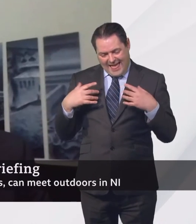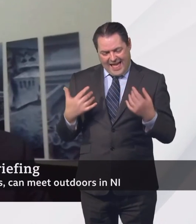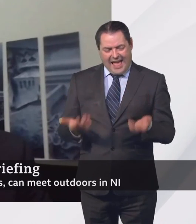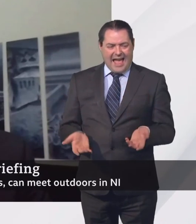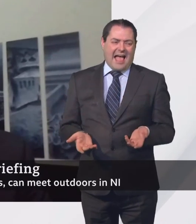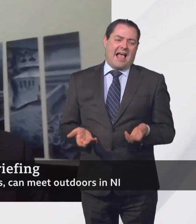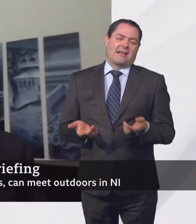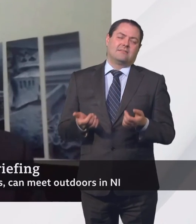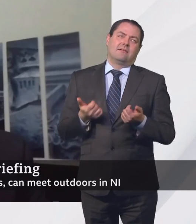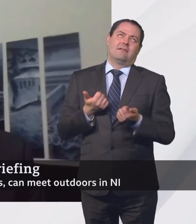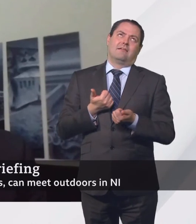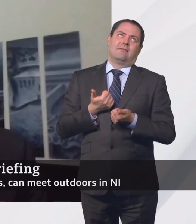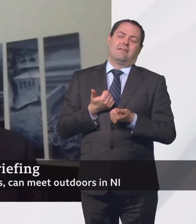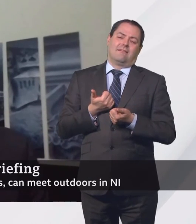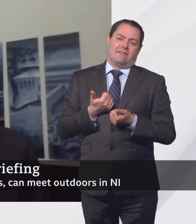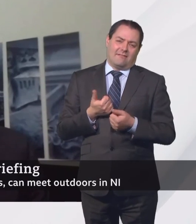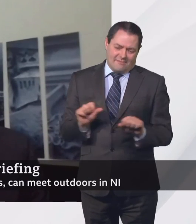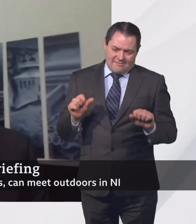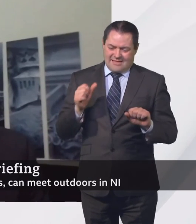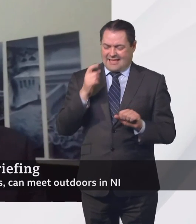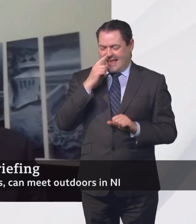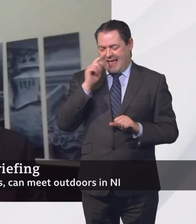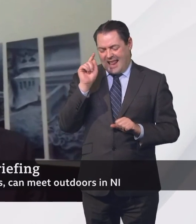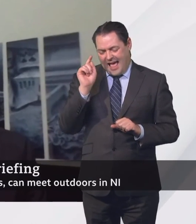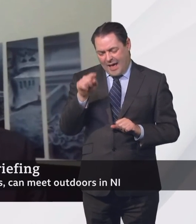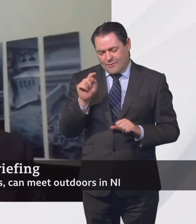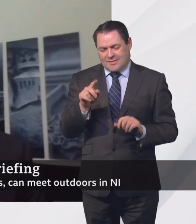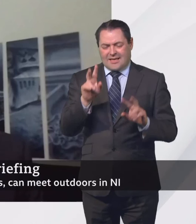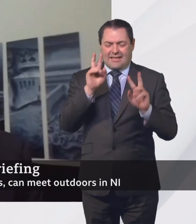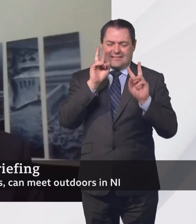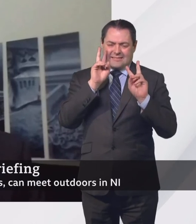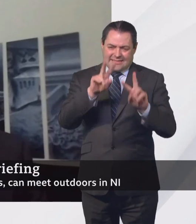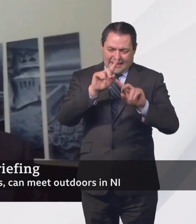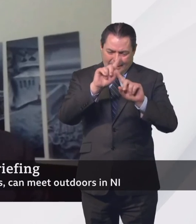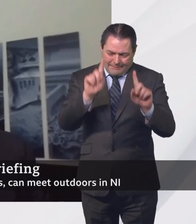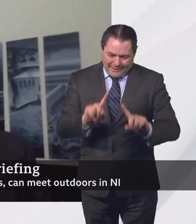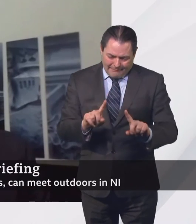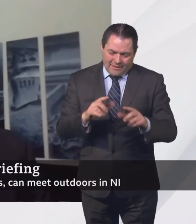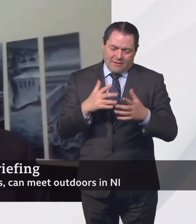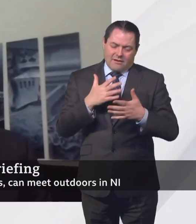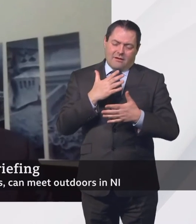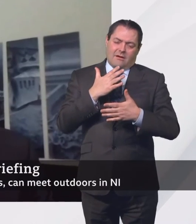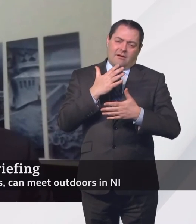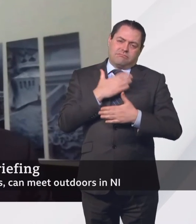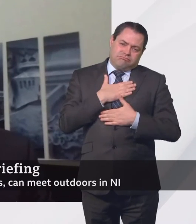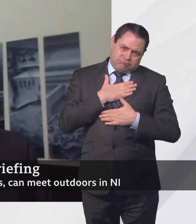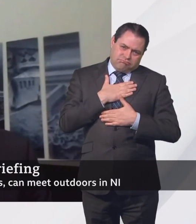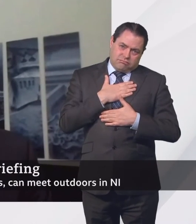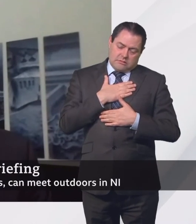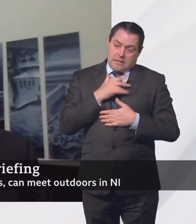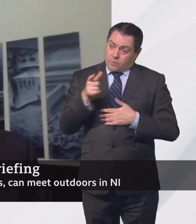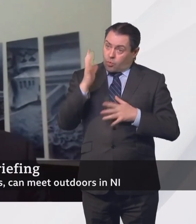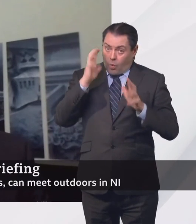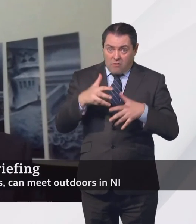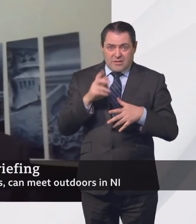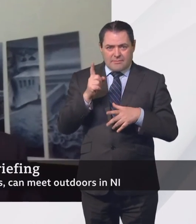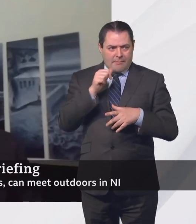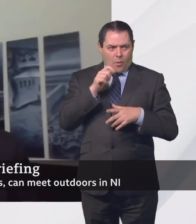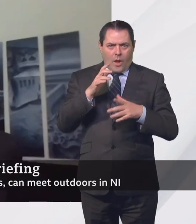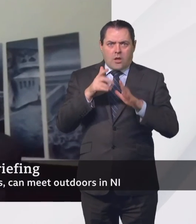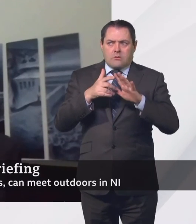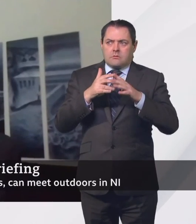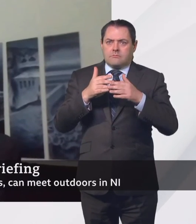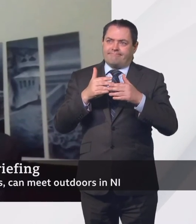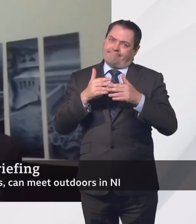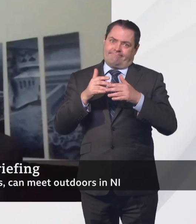Do you worry at all that people might take that too far and what sort of word of warning would you give people who